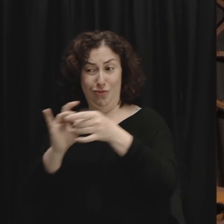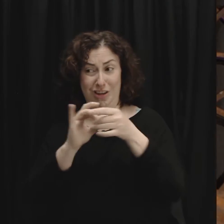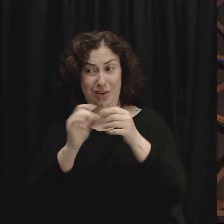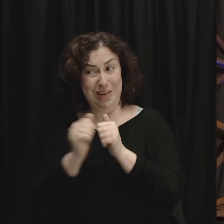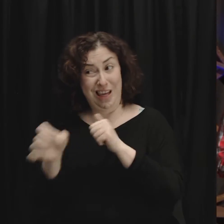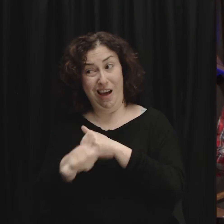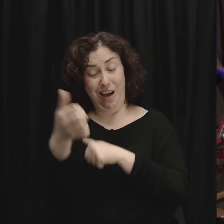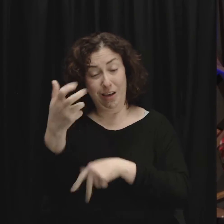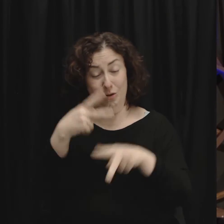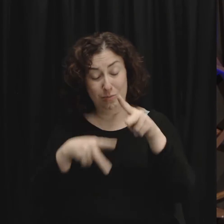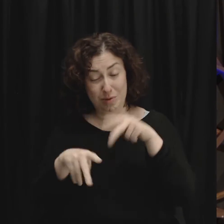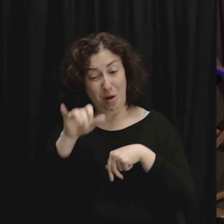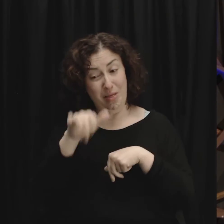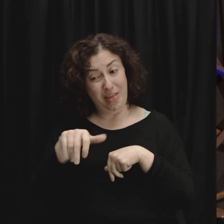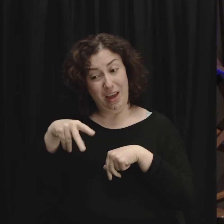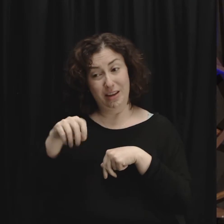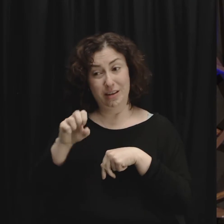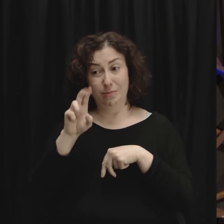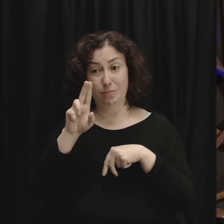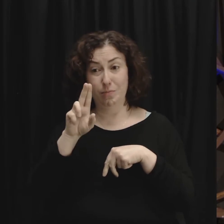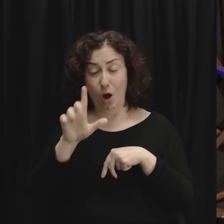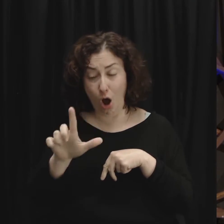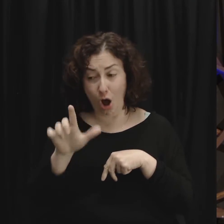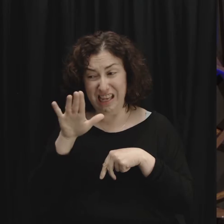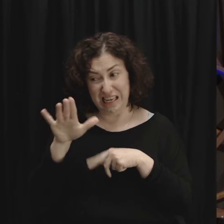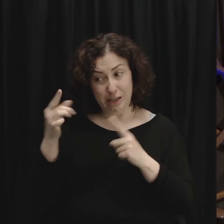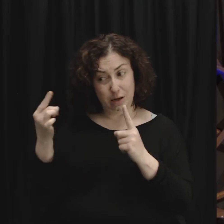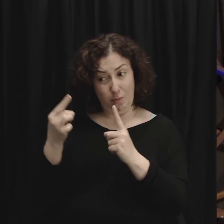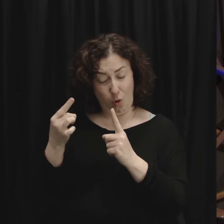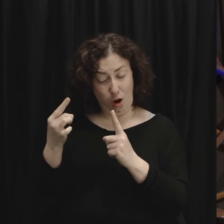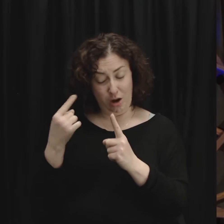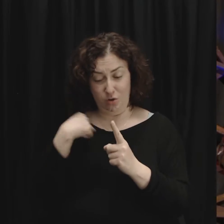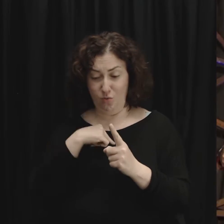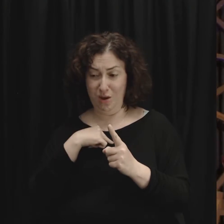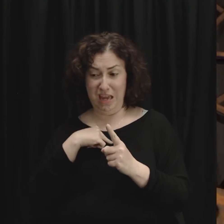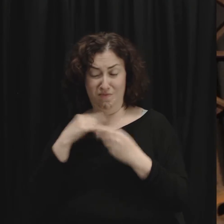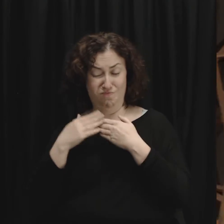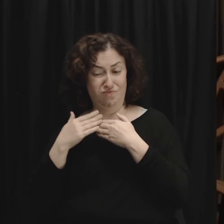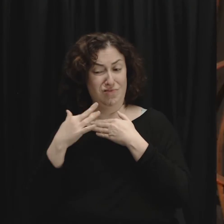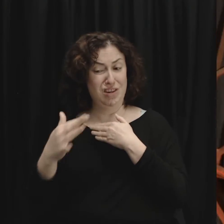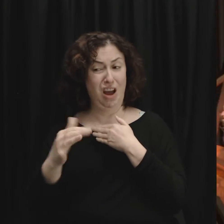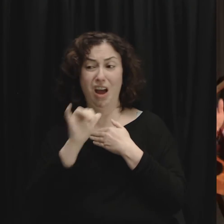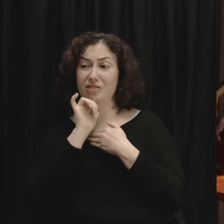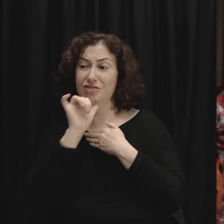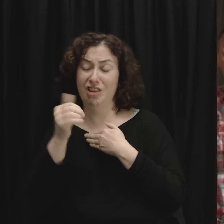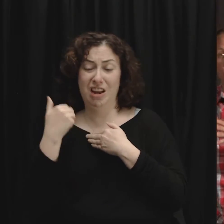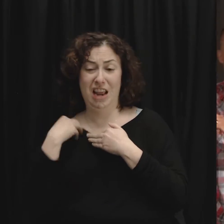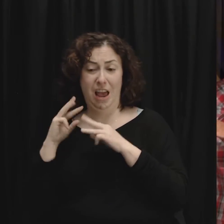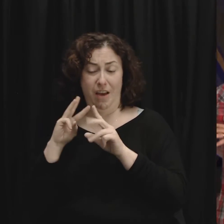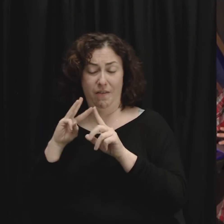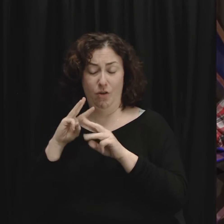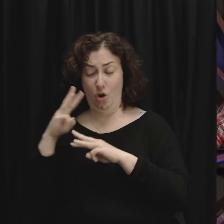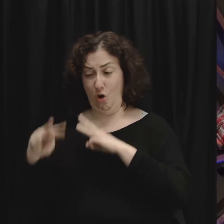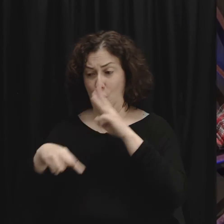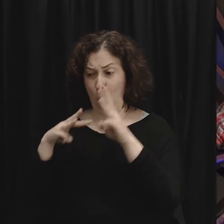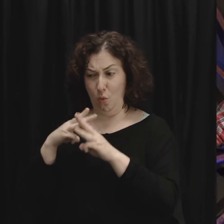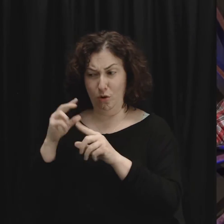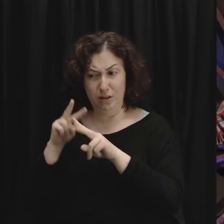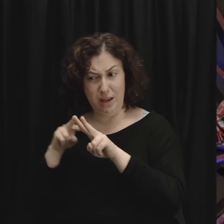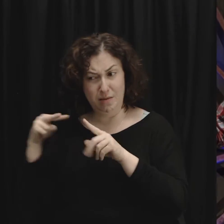when he says that we no longer view this world through our old worldly lens. We no longer look at the world that way. There was